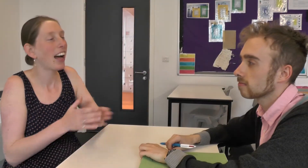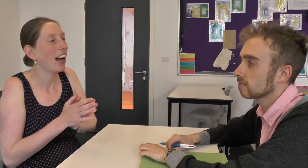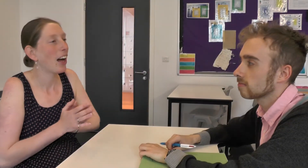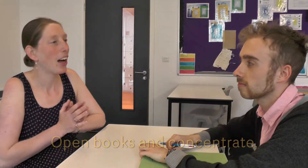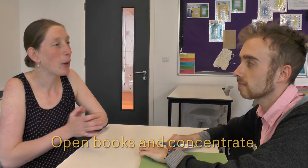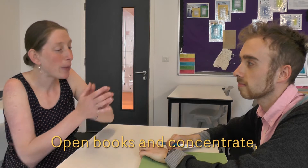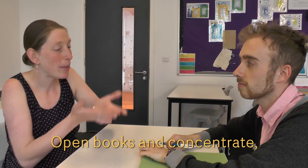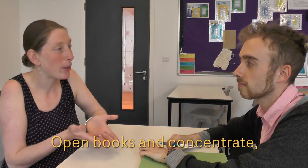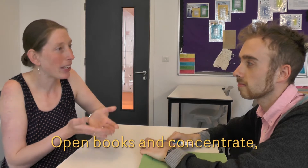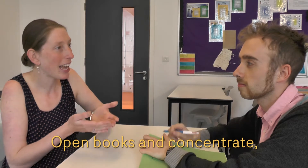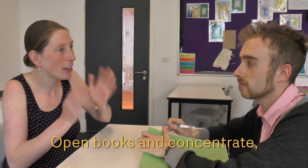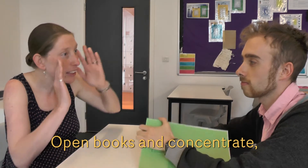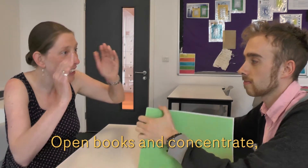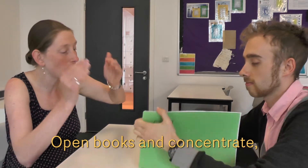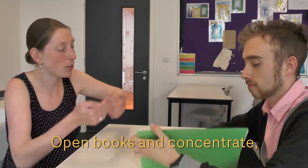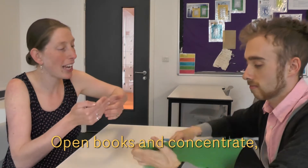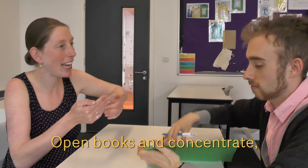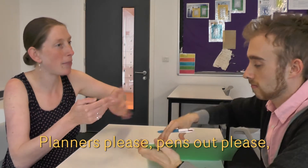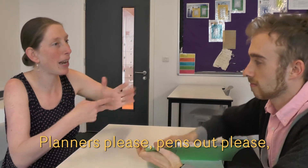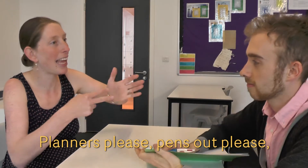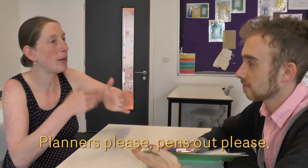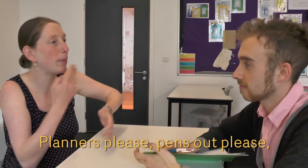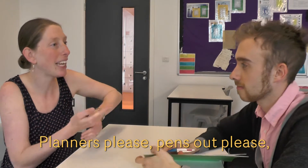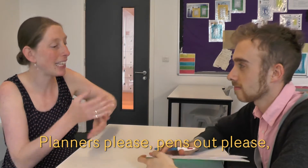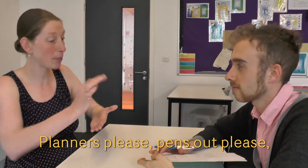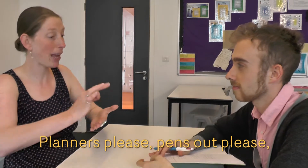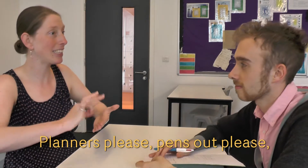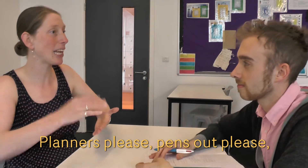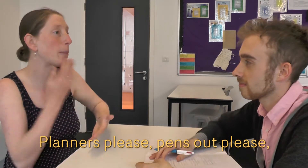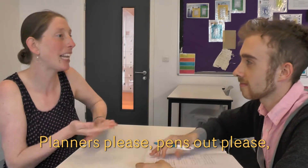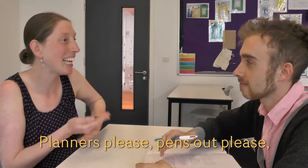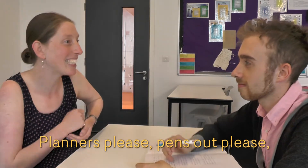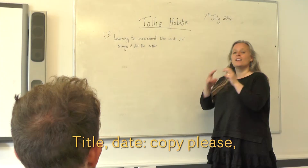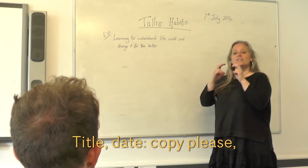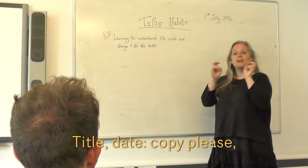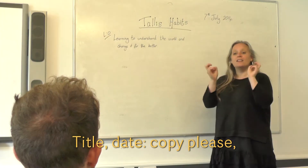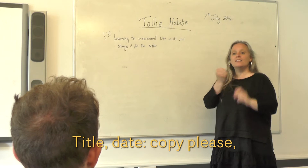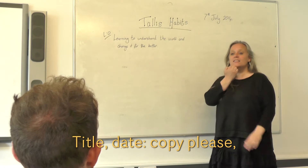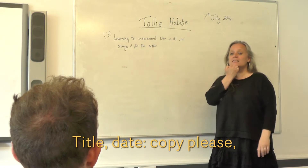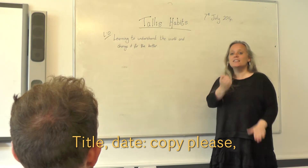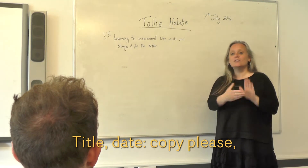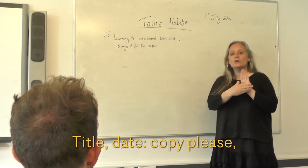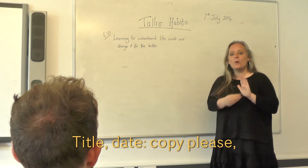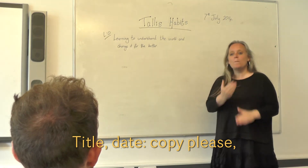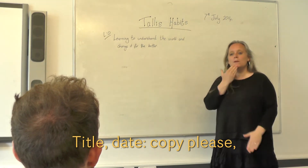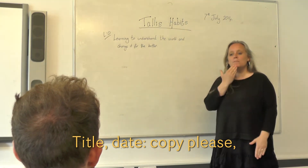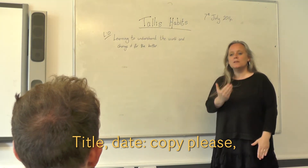Open books and concentrate, planners please, pens out please, title date, copy please,